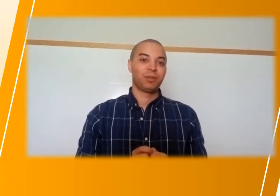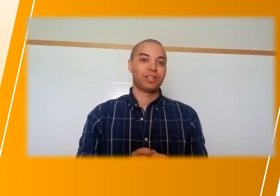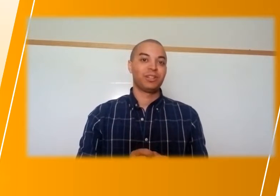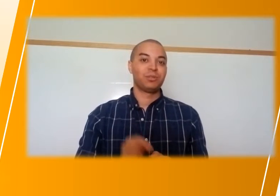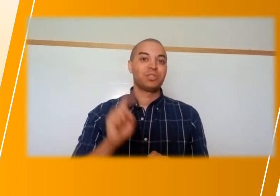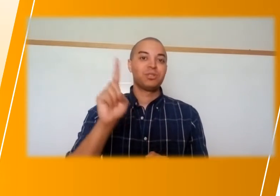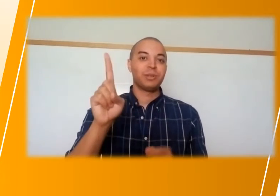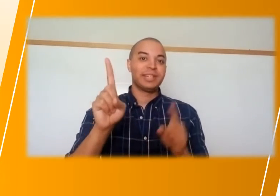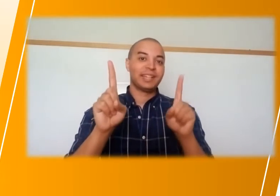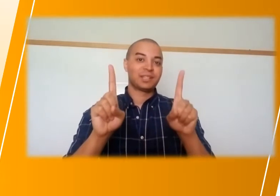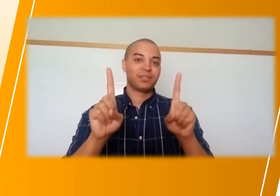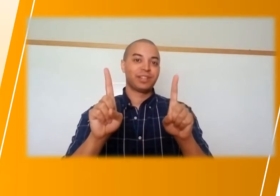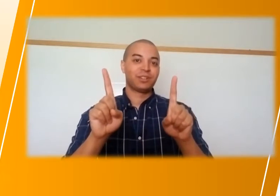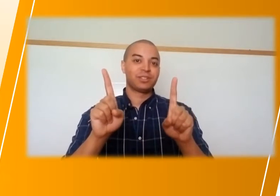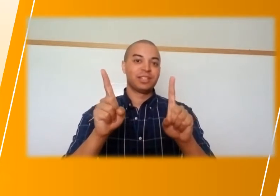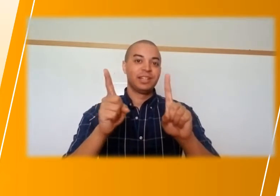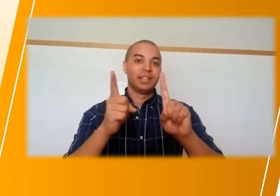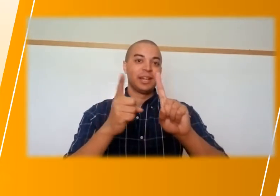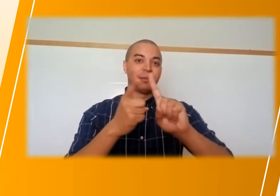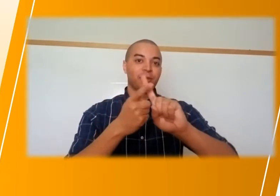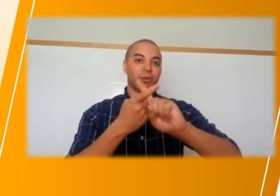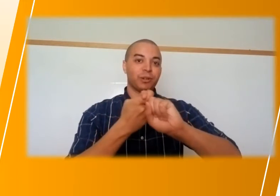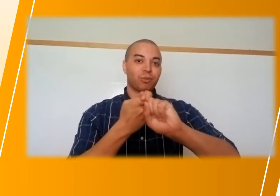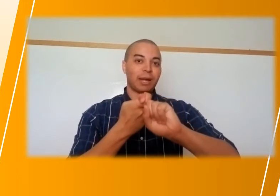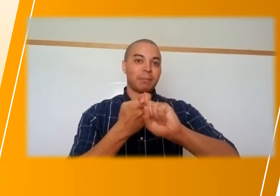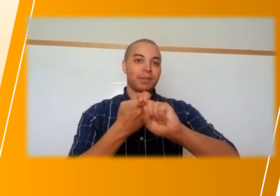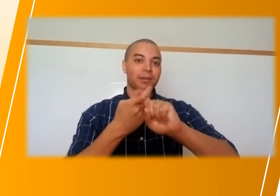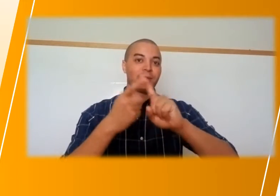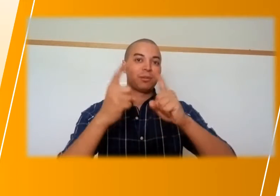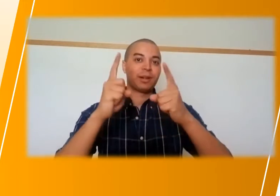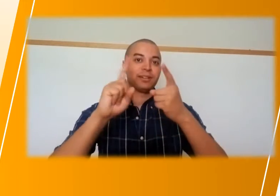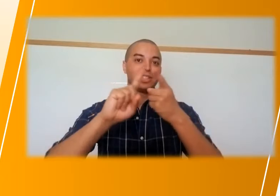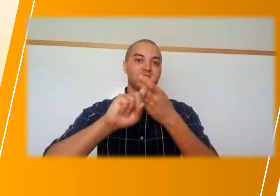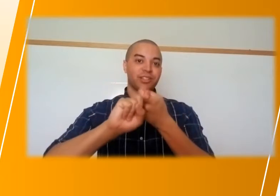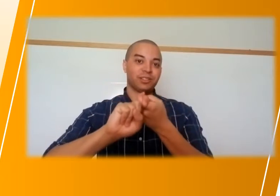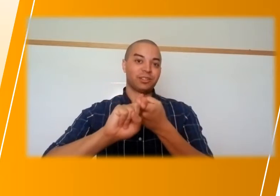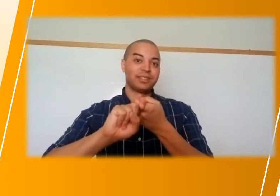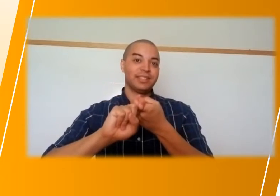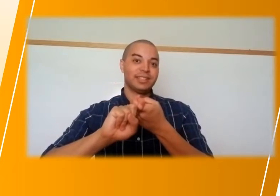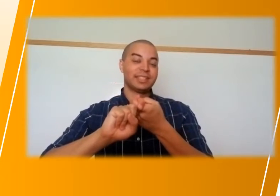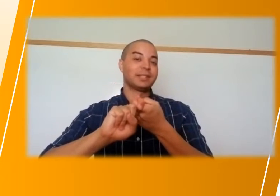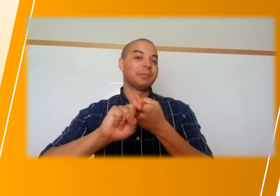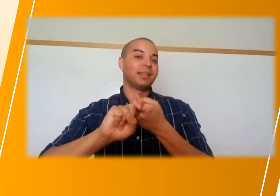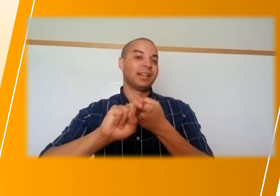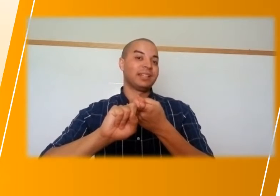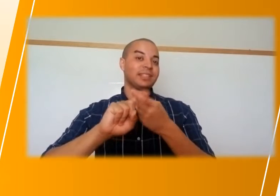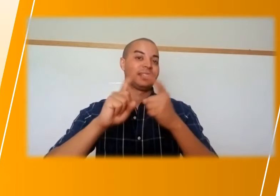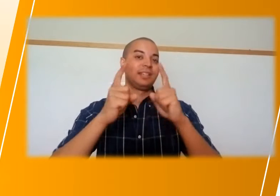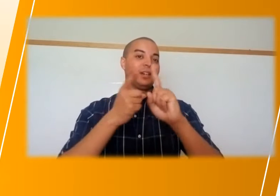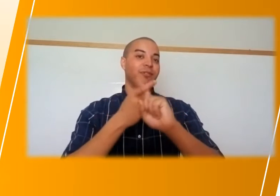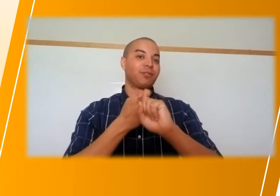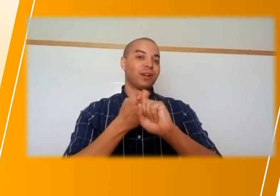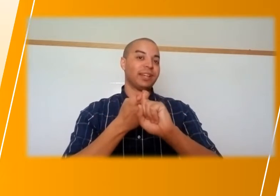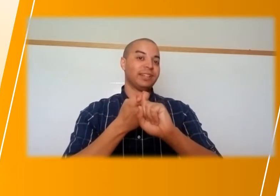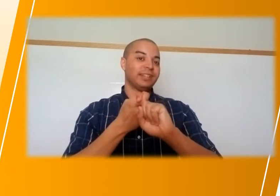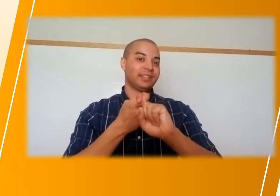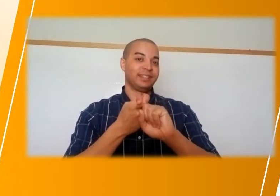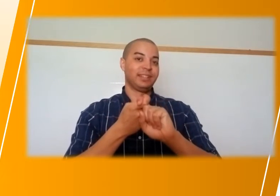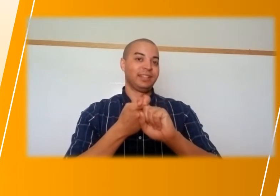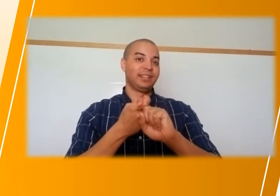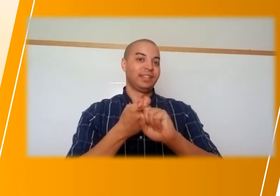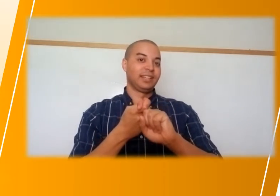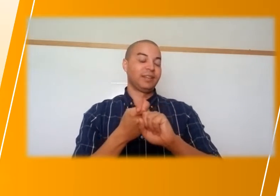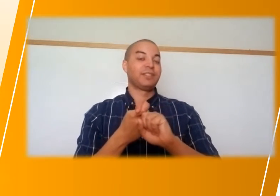We're going to use two index fingers and we're going to wrap them around each other to symbolize a friend.